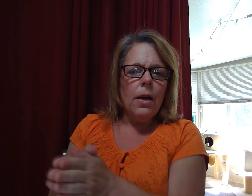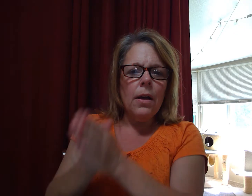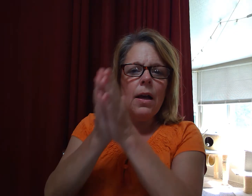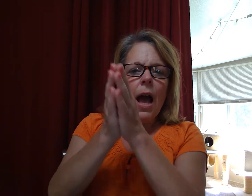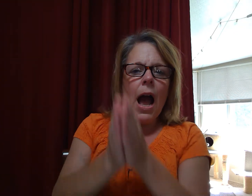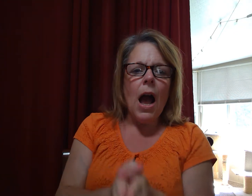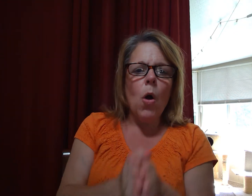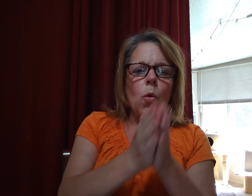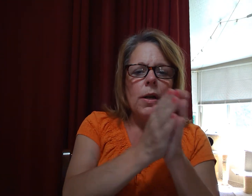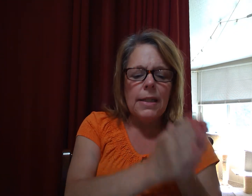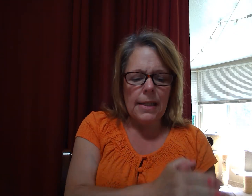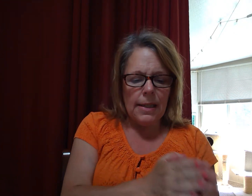House. O. S.